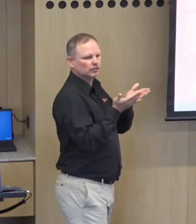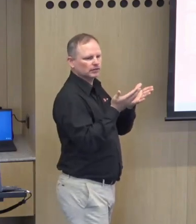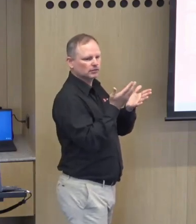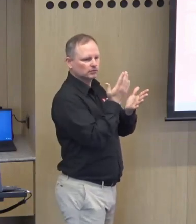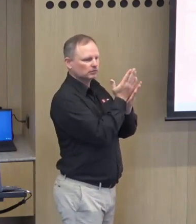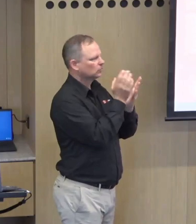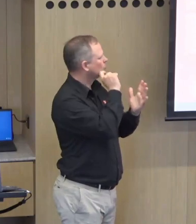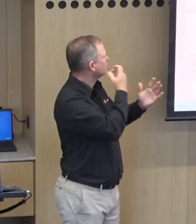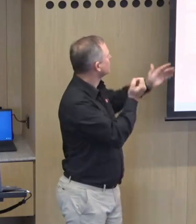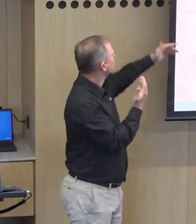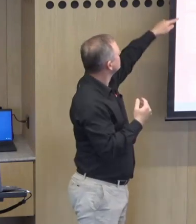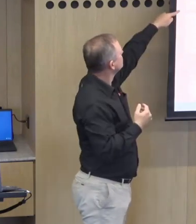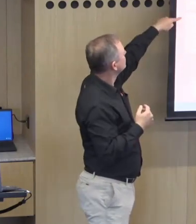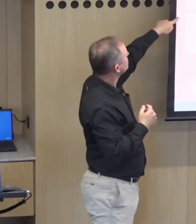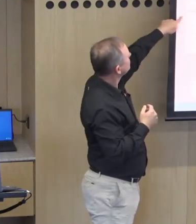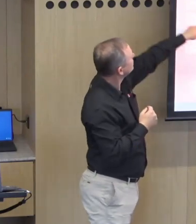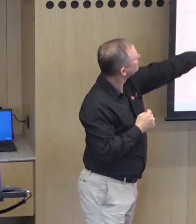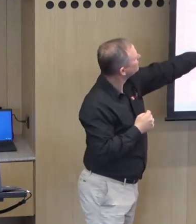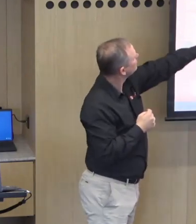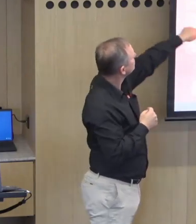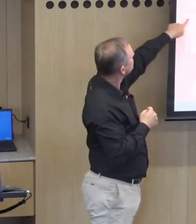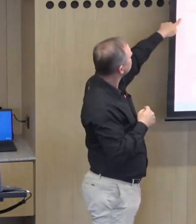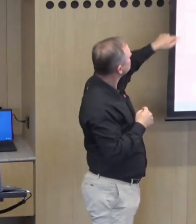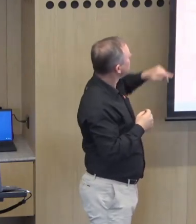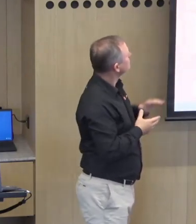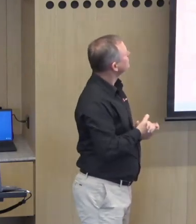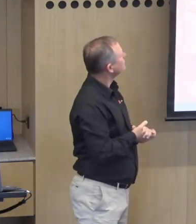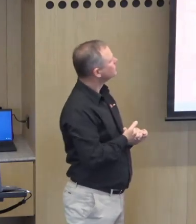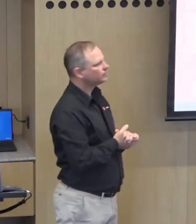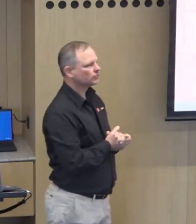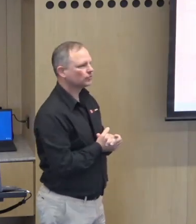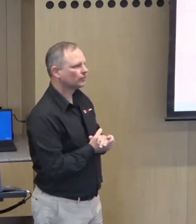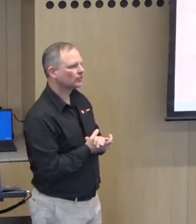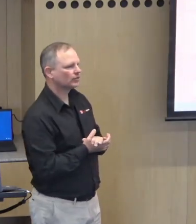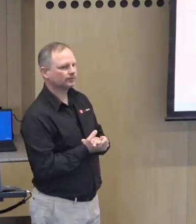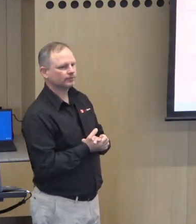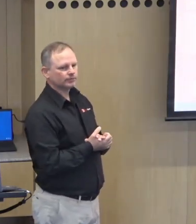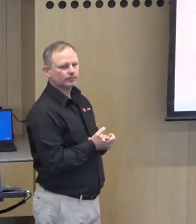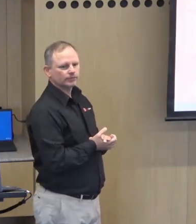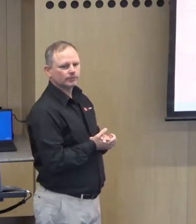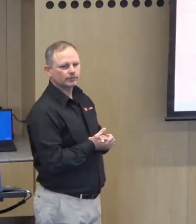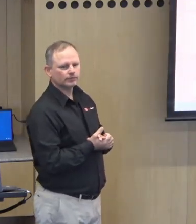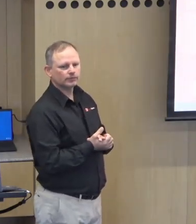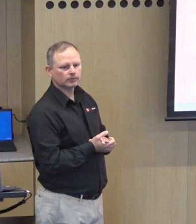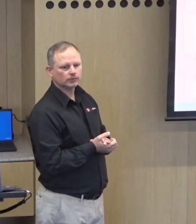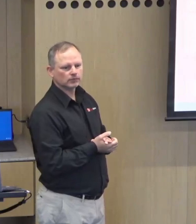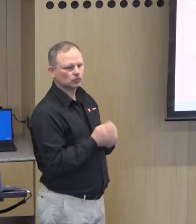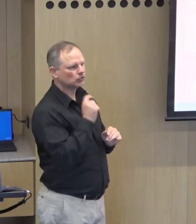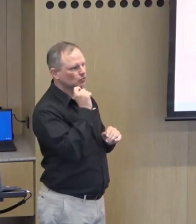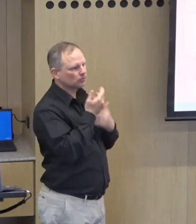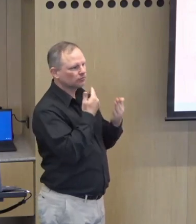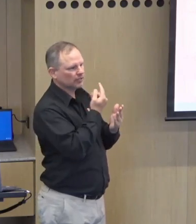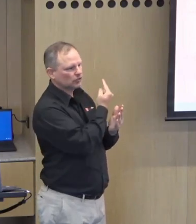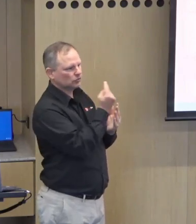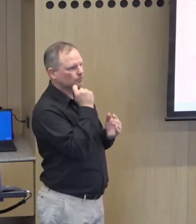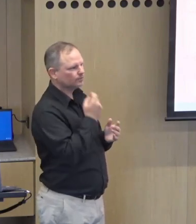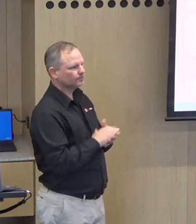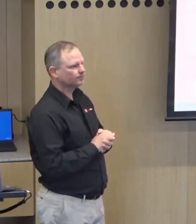What I wanted to refer to are the five sections here, the service components. I've called them or we've called them. And I'll